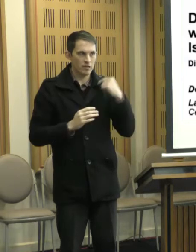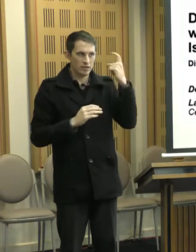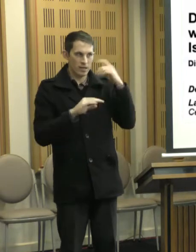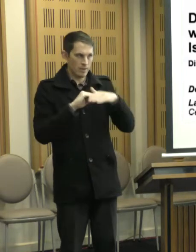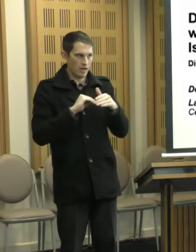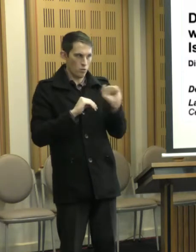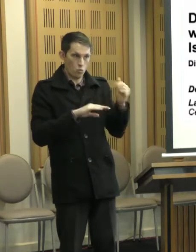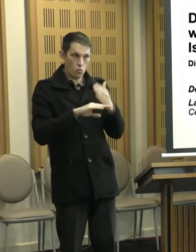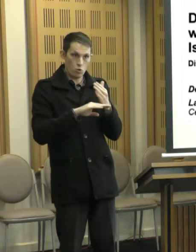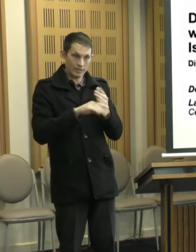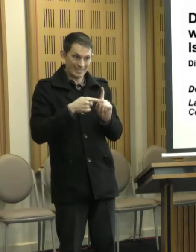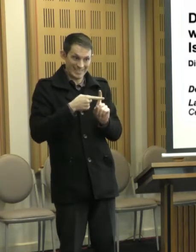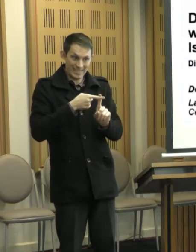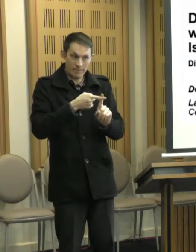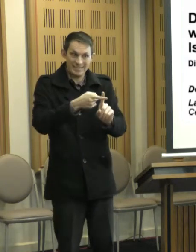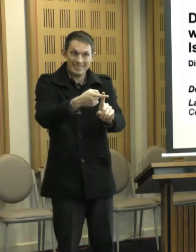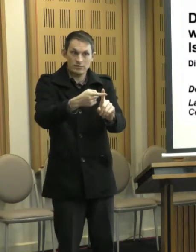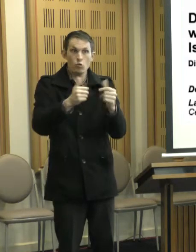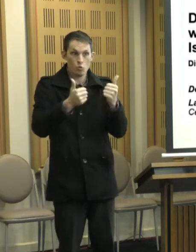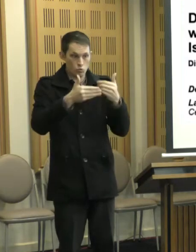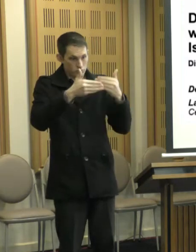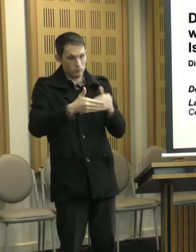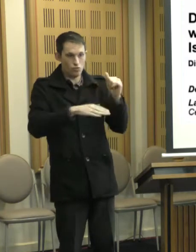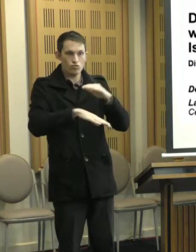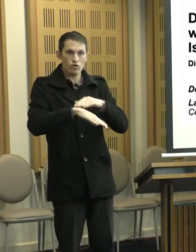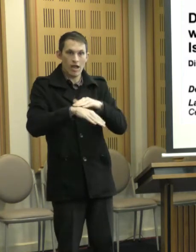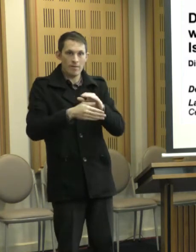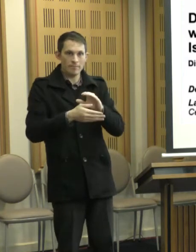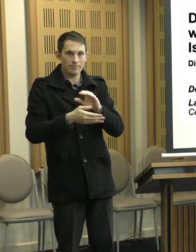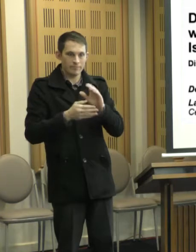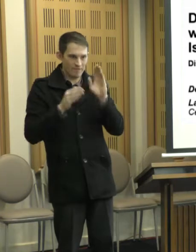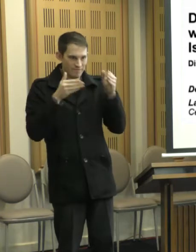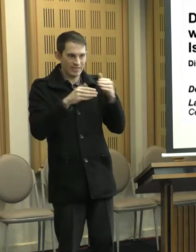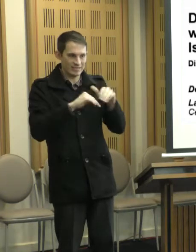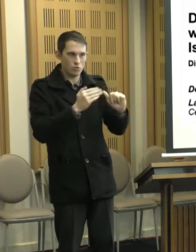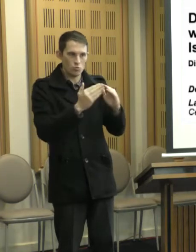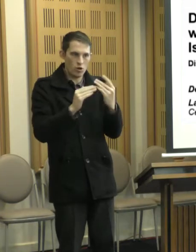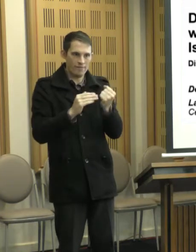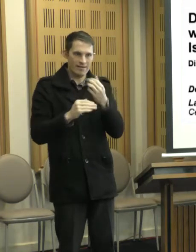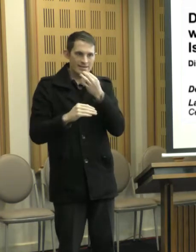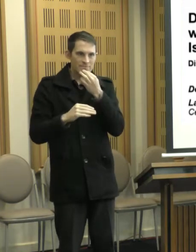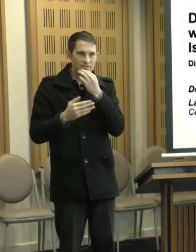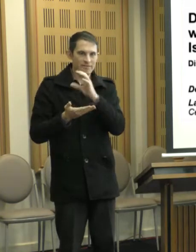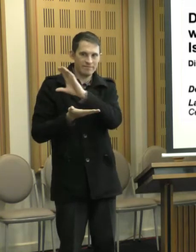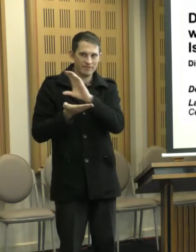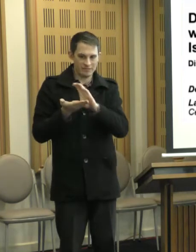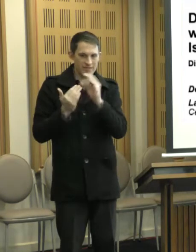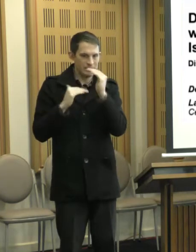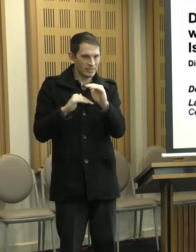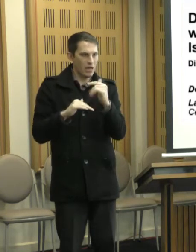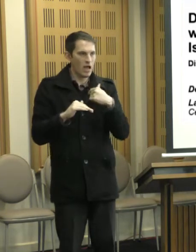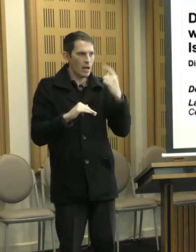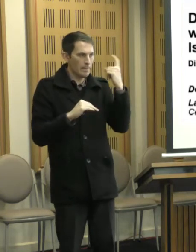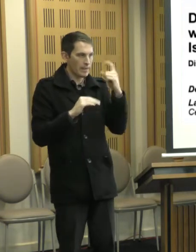that you've been able to invest time appropriately with these communities and you've only got limited grant funding, I understand. So what's been your approach about how you approach the